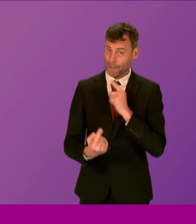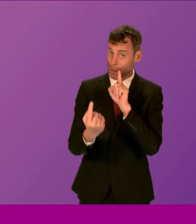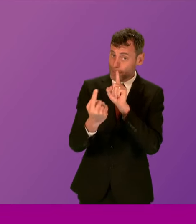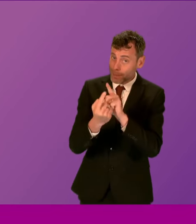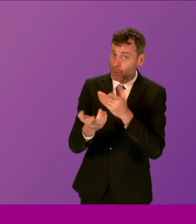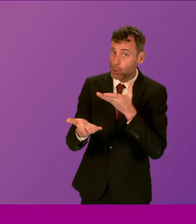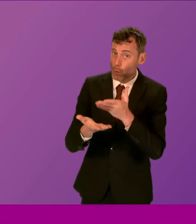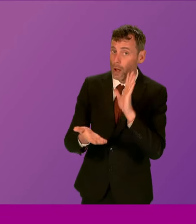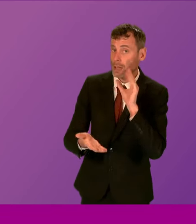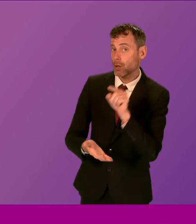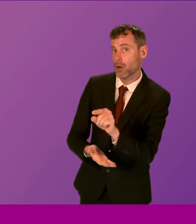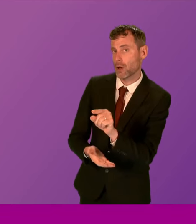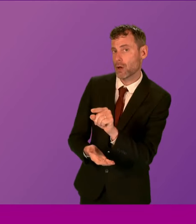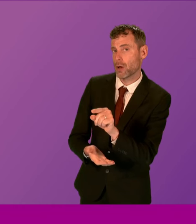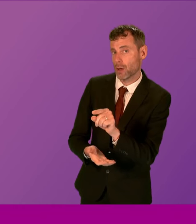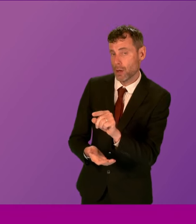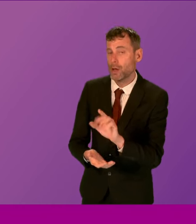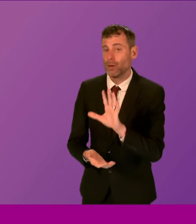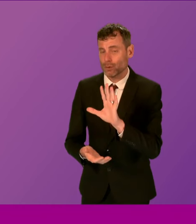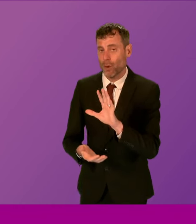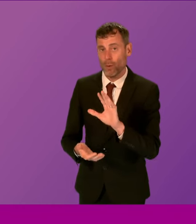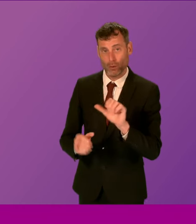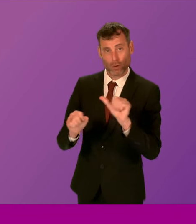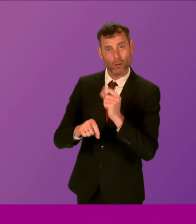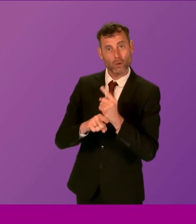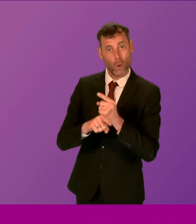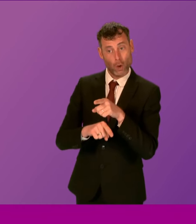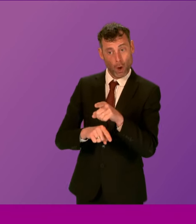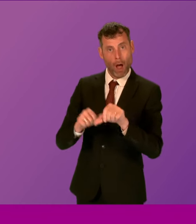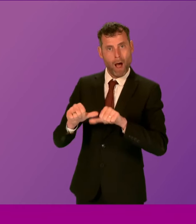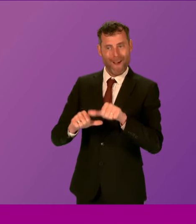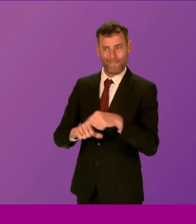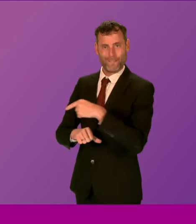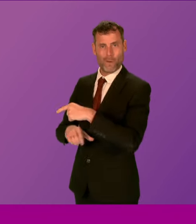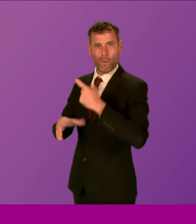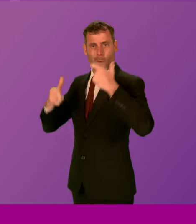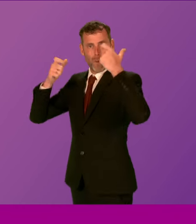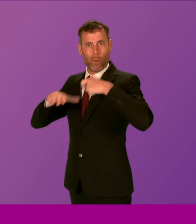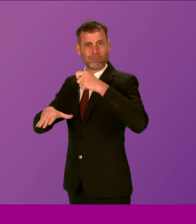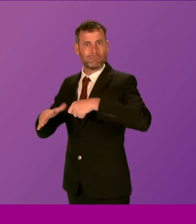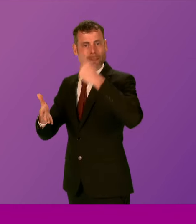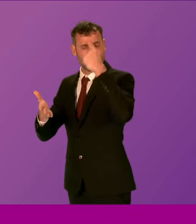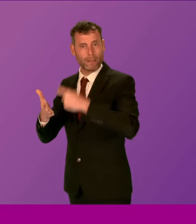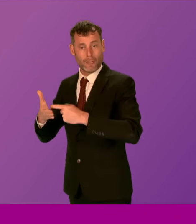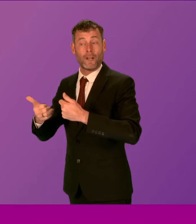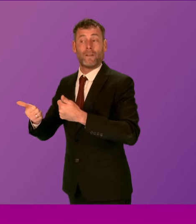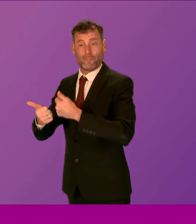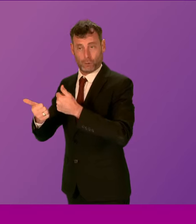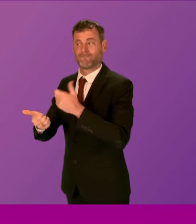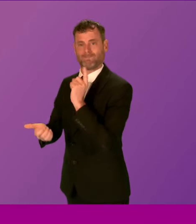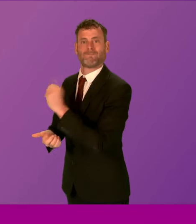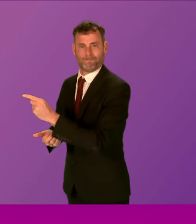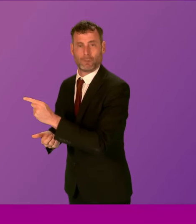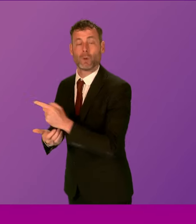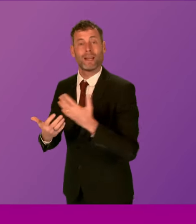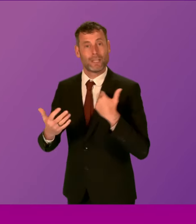the case in order to meet. But we will give that suggestion that both Douglas Ross and Anna Sarwar